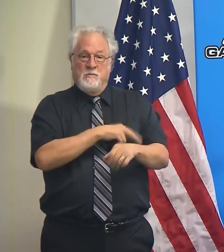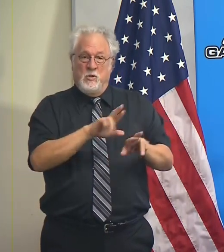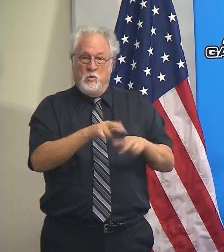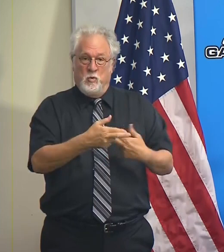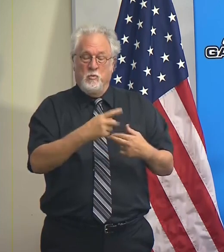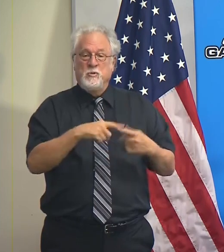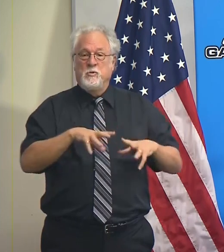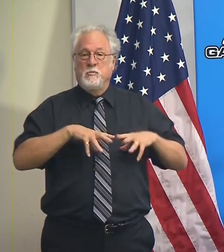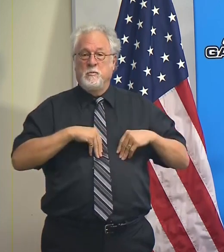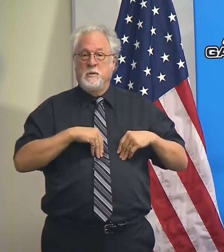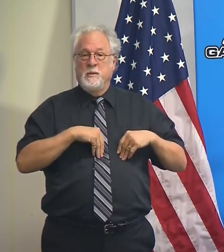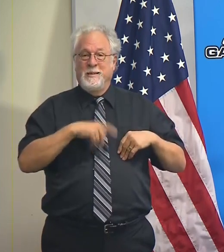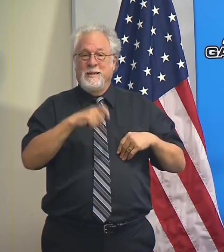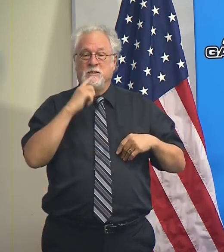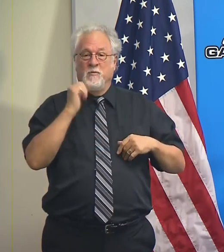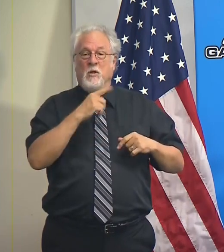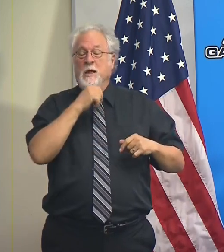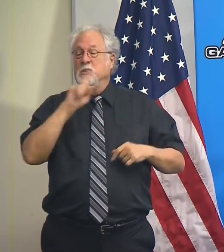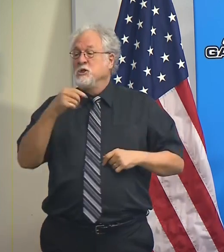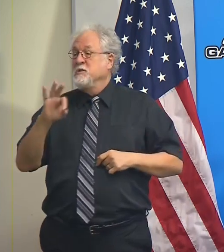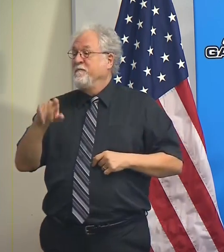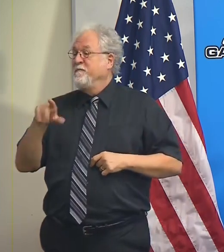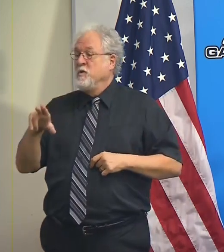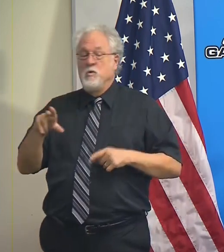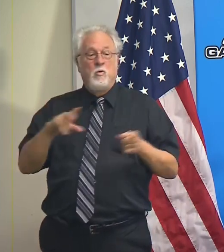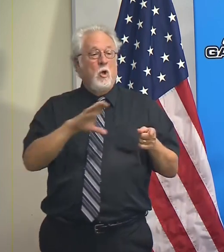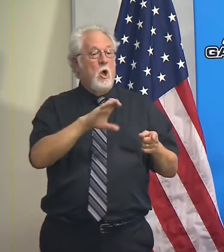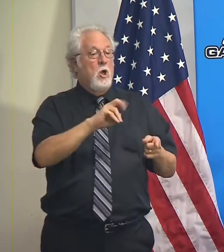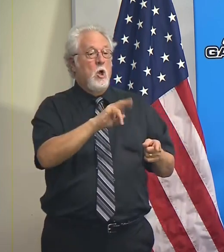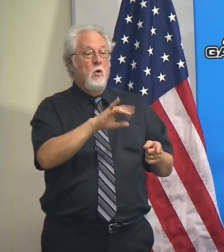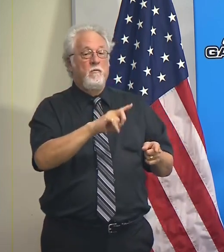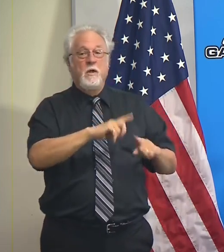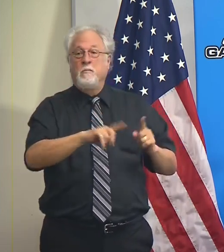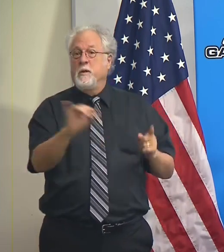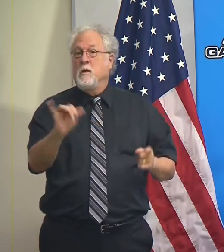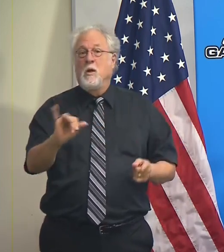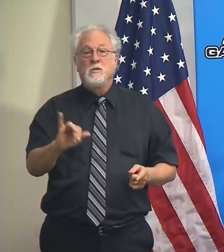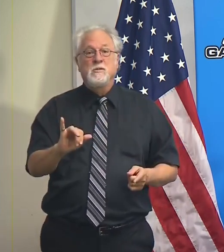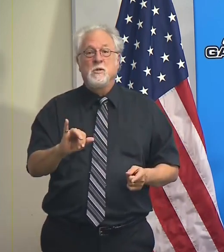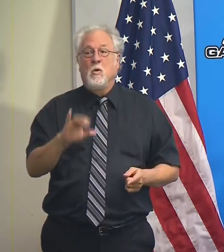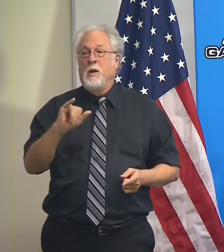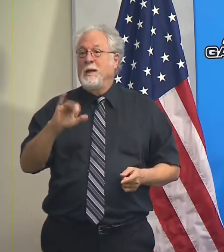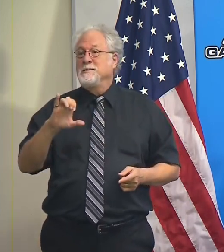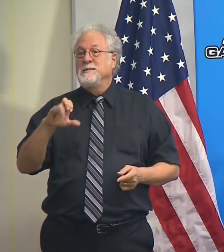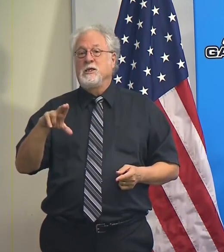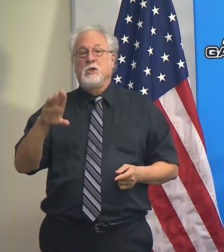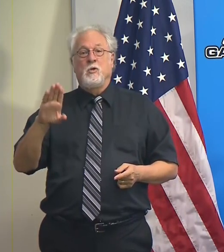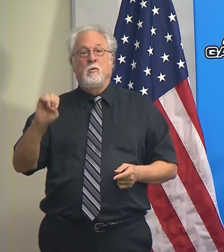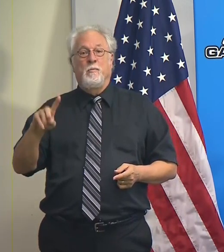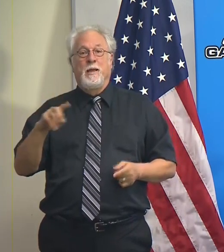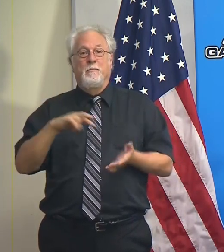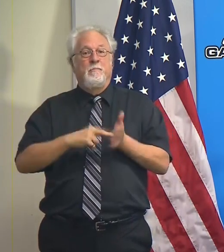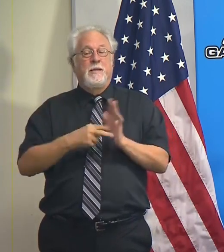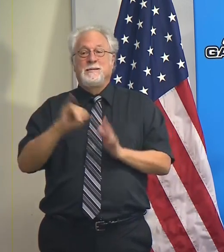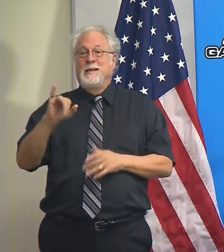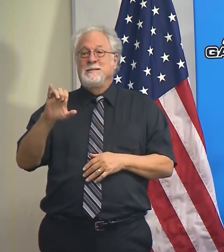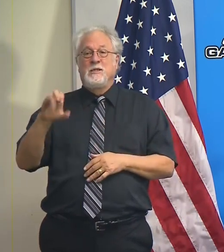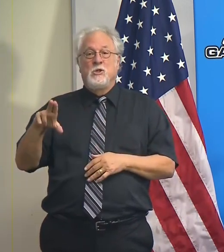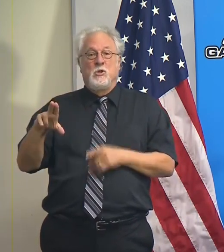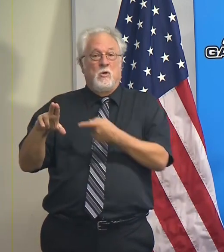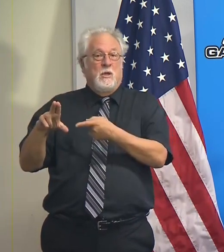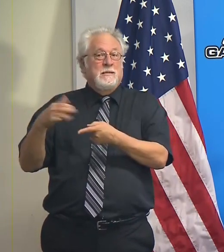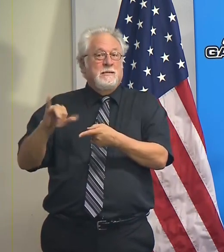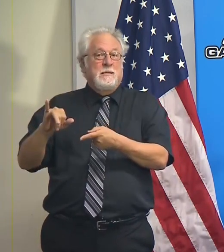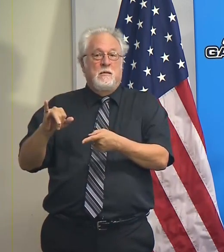to meet the needs of everyone, not just those with flu and COVID. But you know, an ICU bed is an ICU bed. And if it's if